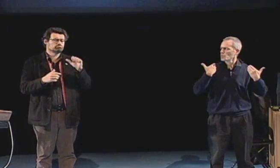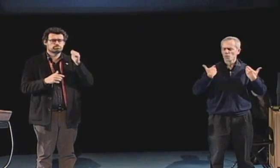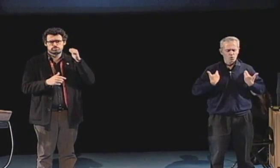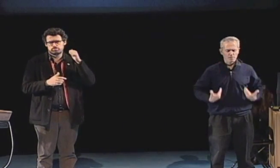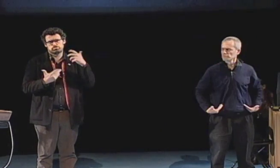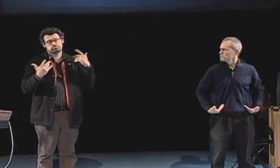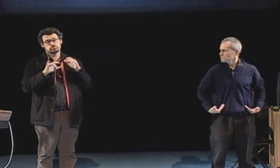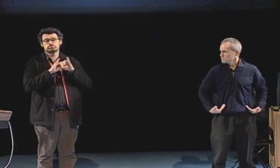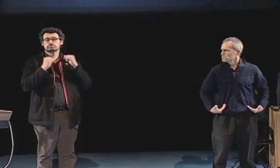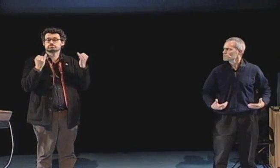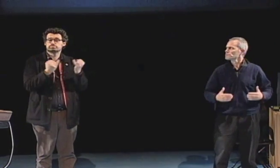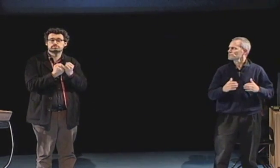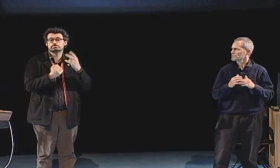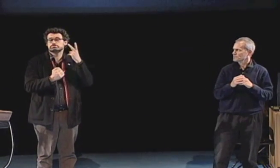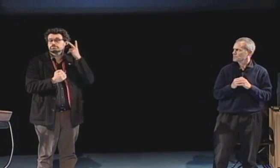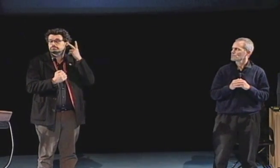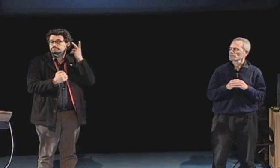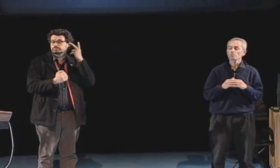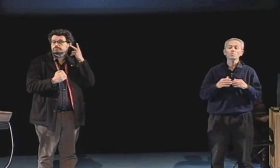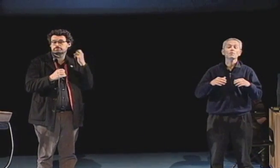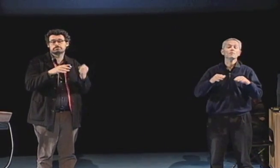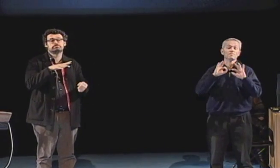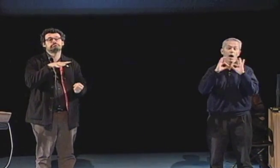You may wonder who I am.